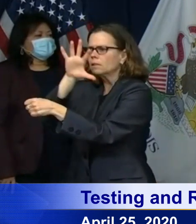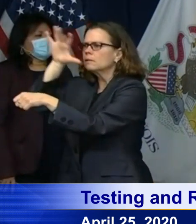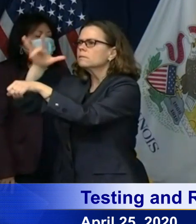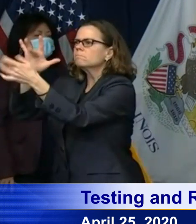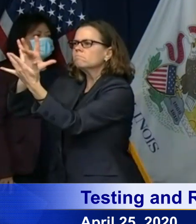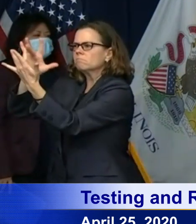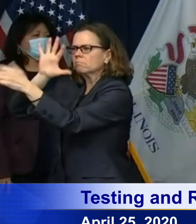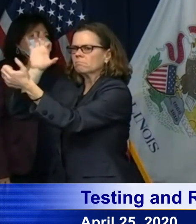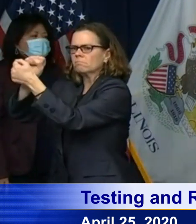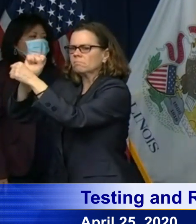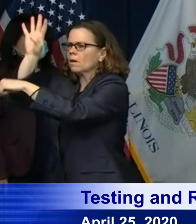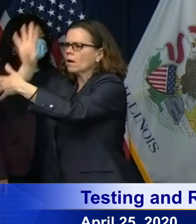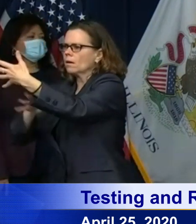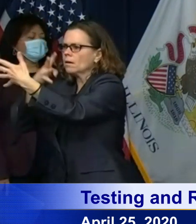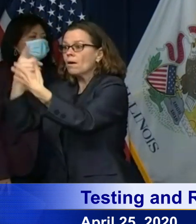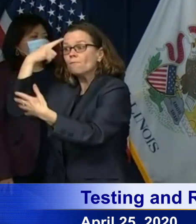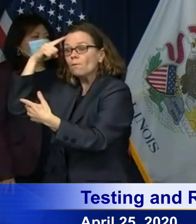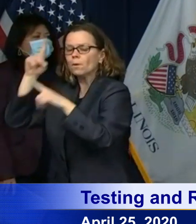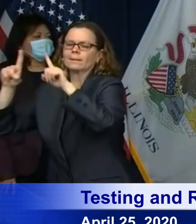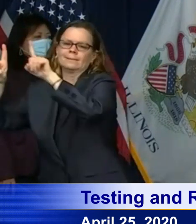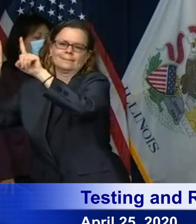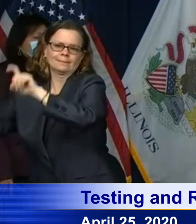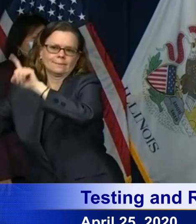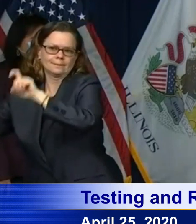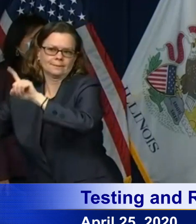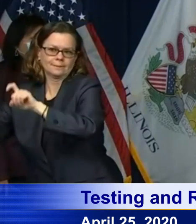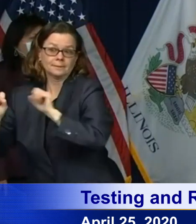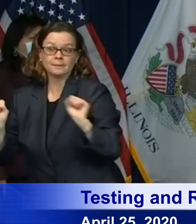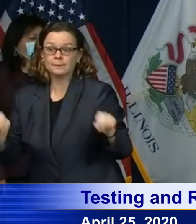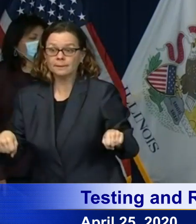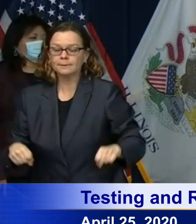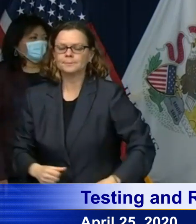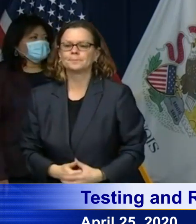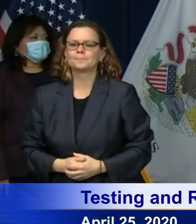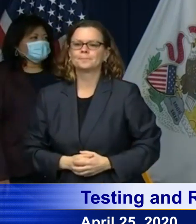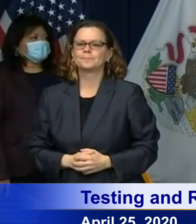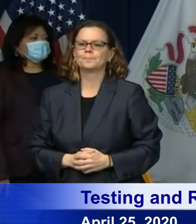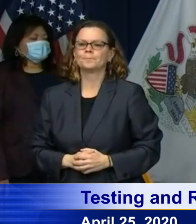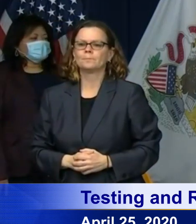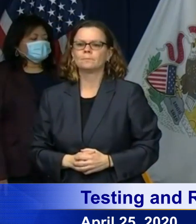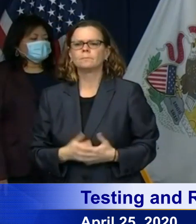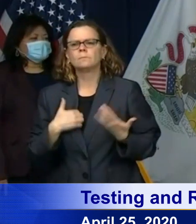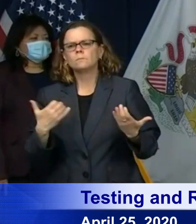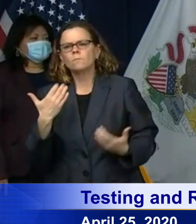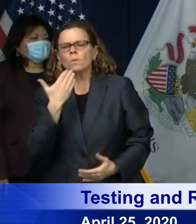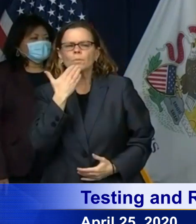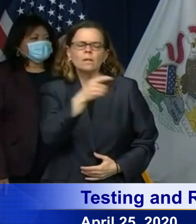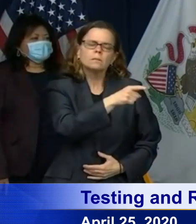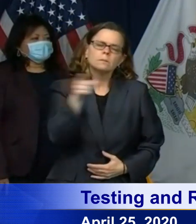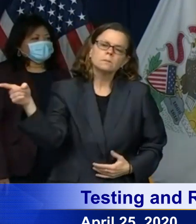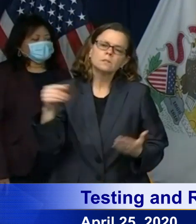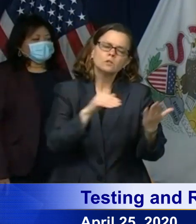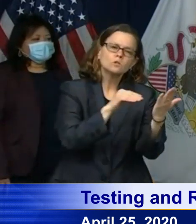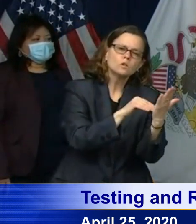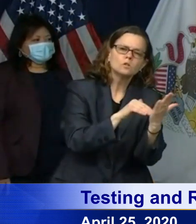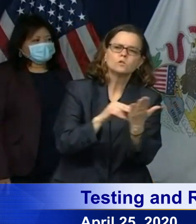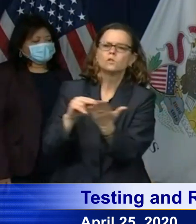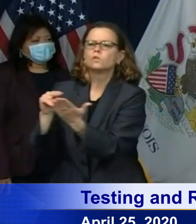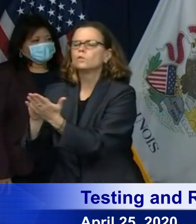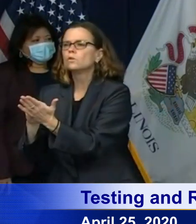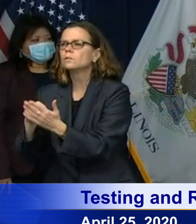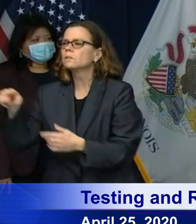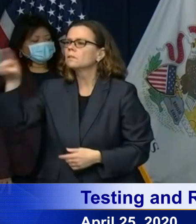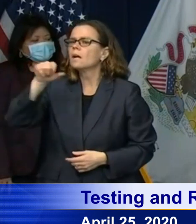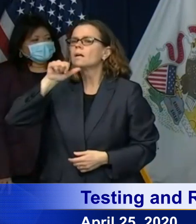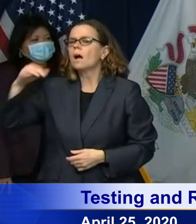tested we want to say thank you to all the health healthcare systems the non-profits the community organizations and all others